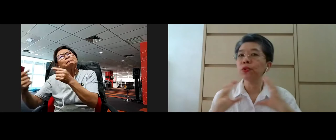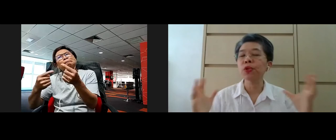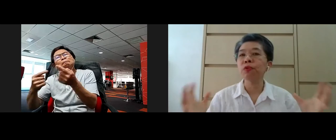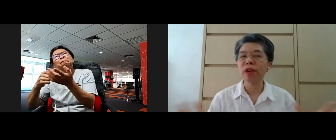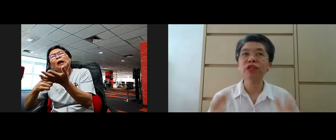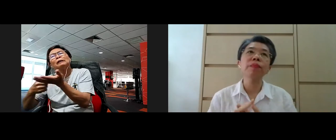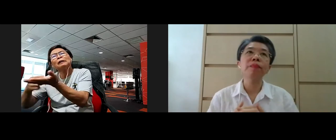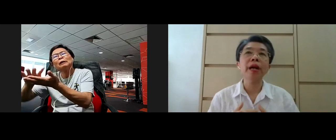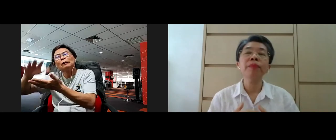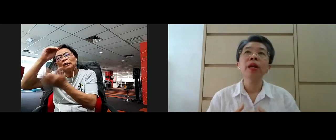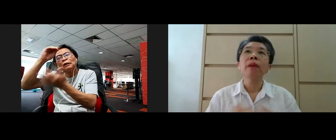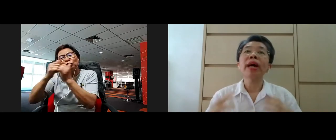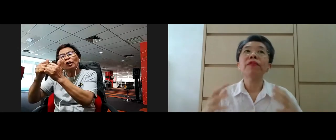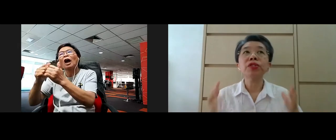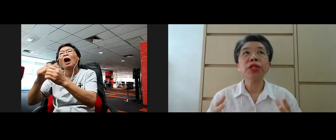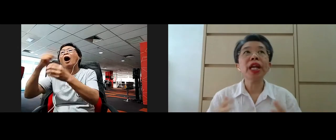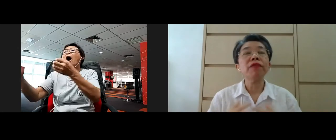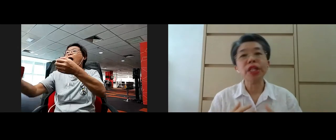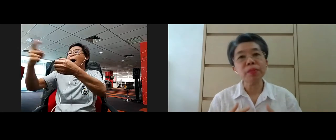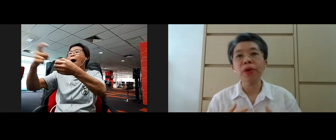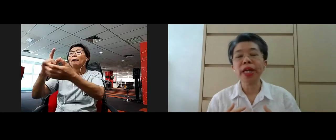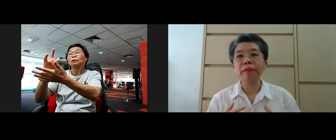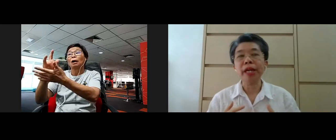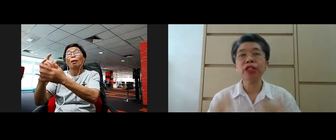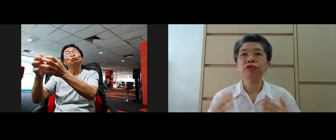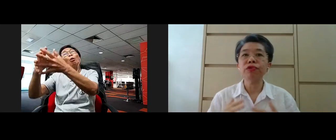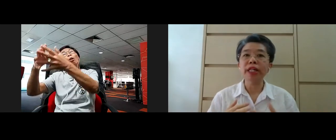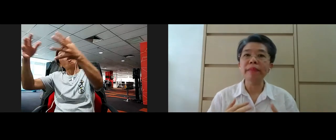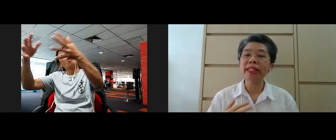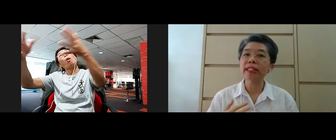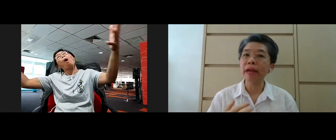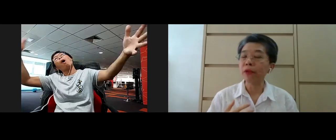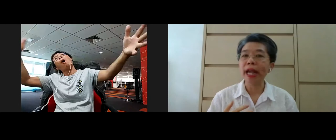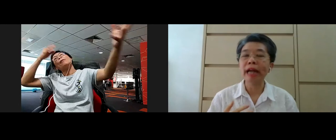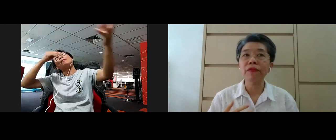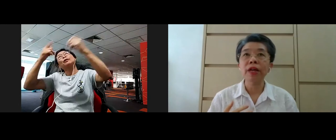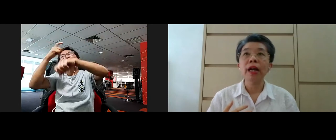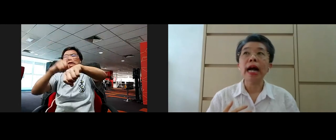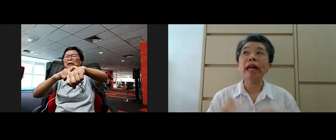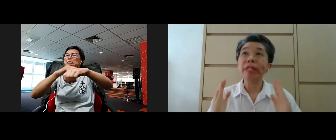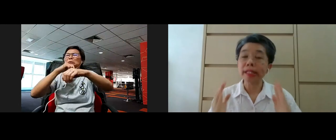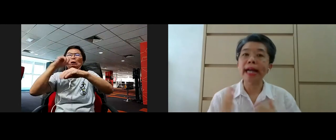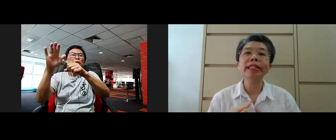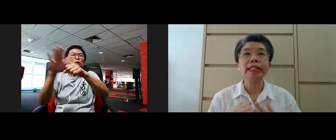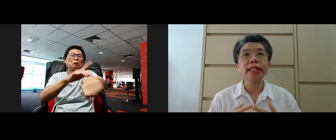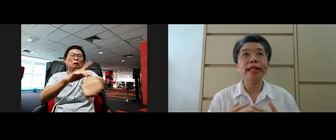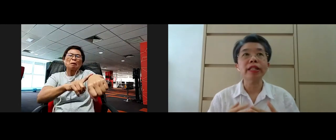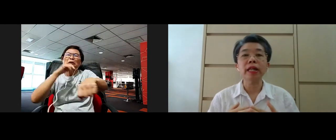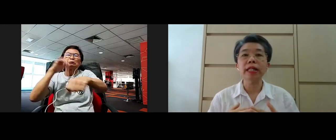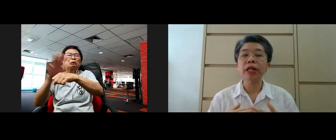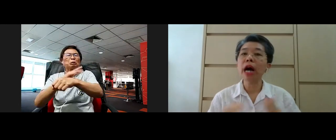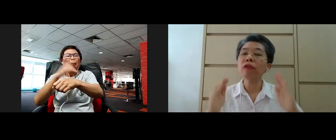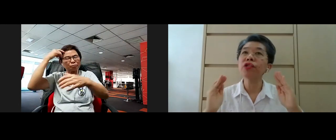It is so, so rich, yeah? But for today, for this morning, yeah, due to the limited time we have, I have decided